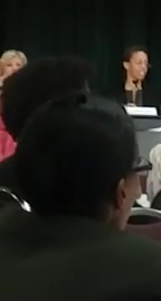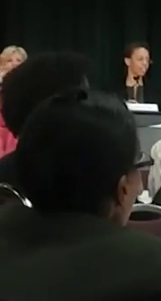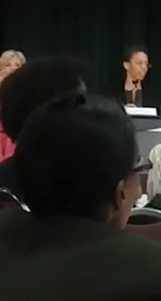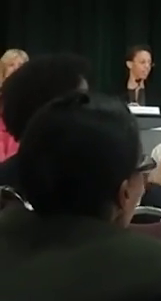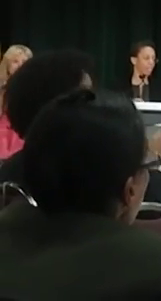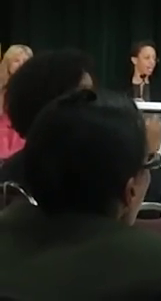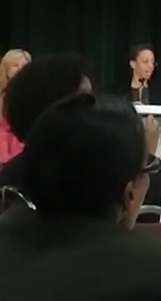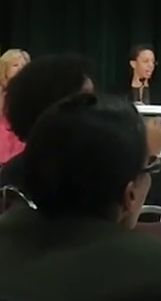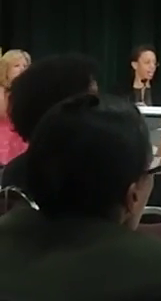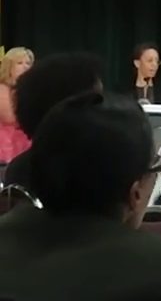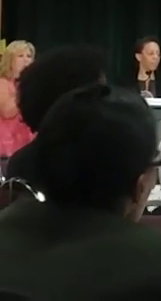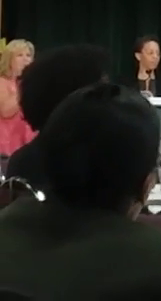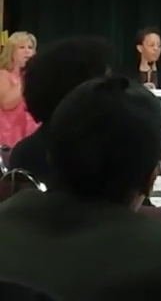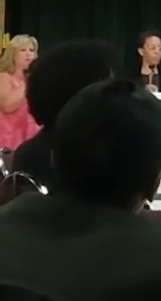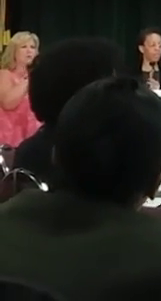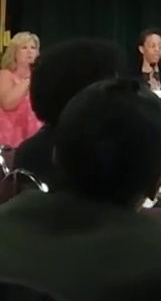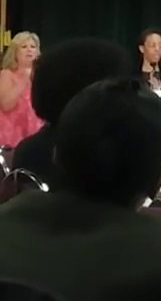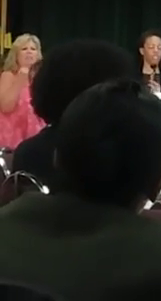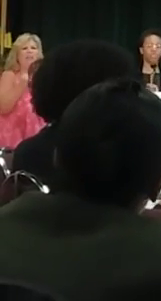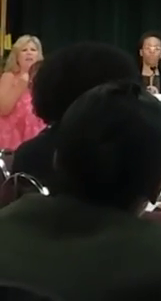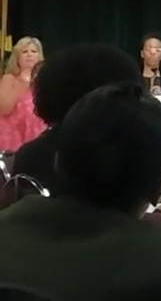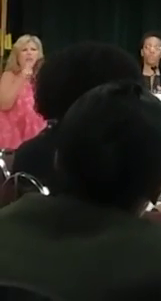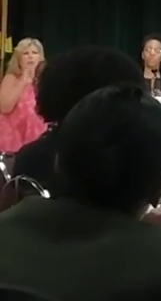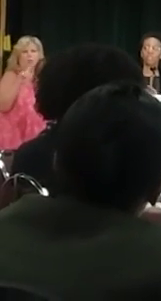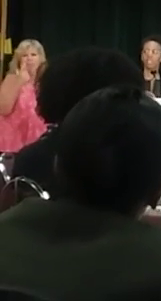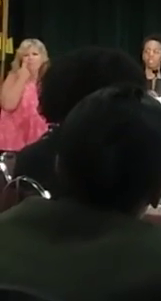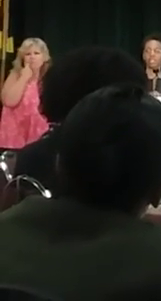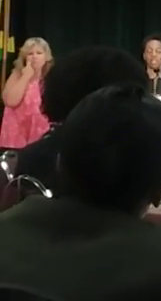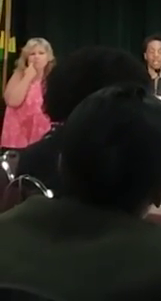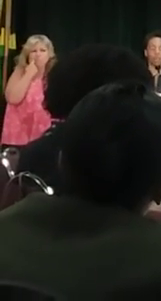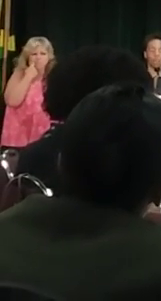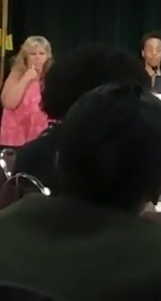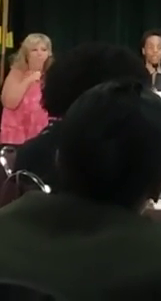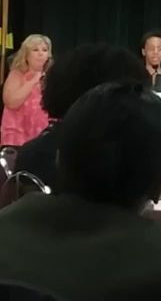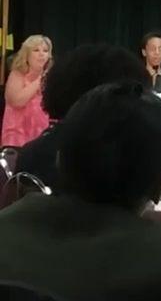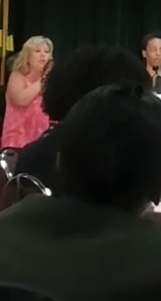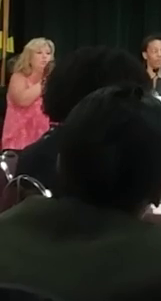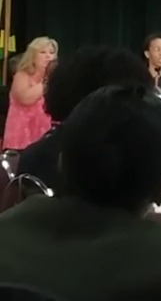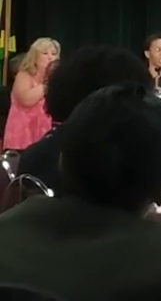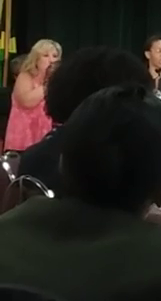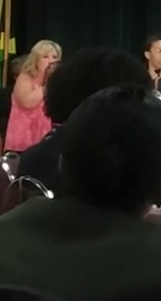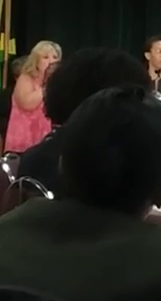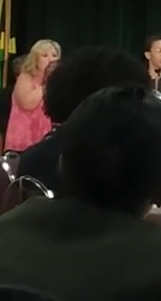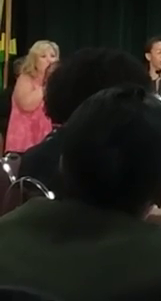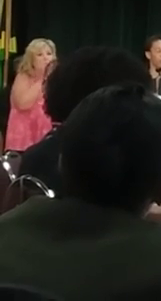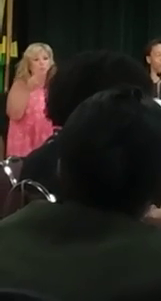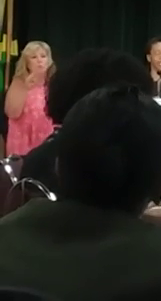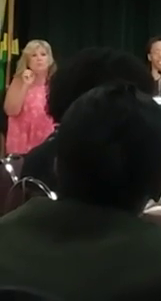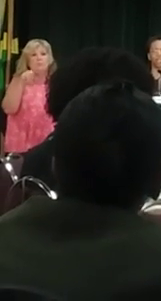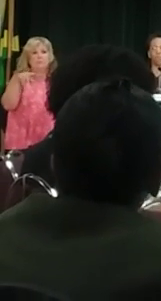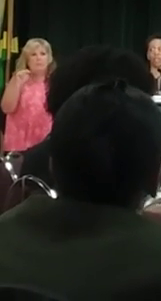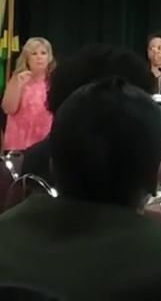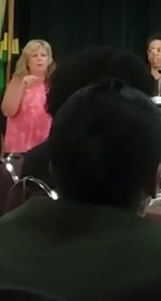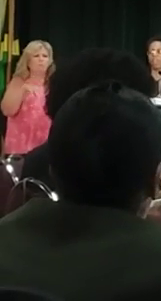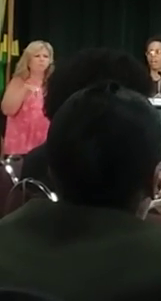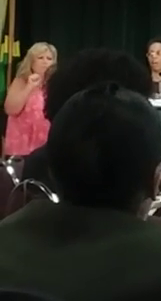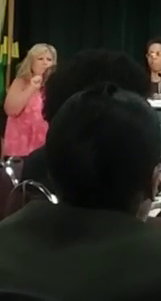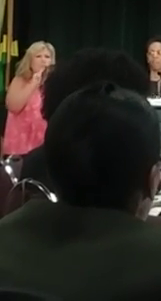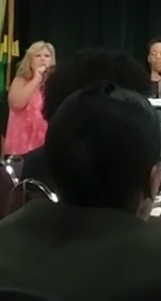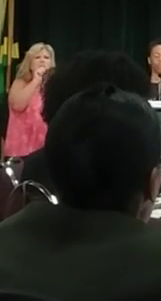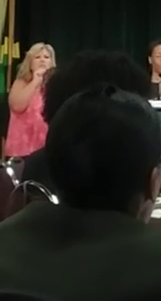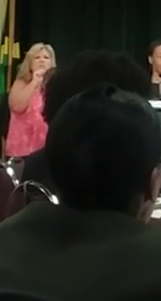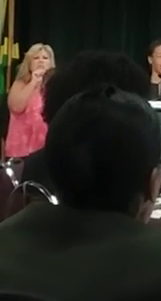of April of this year, and so from June to September we conducted a lot of stakeholder meetings with